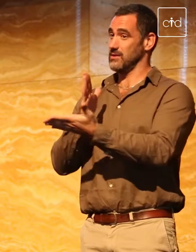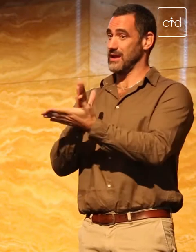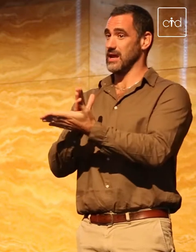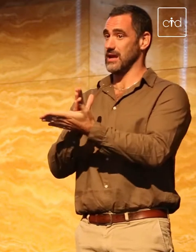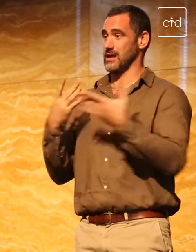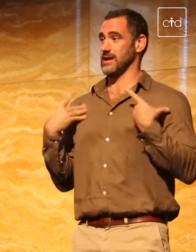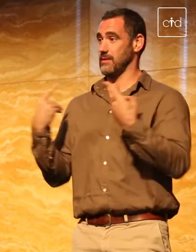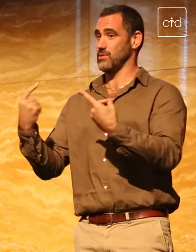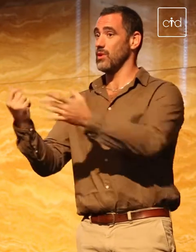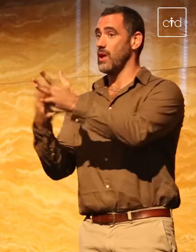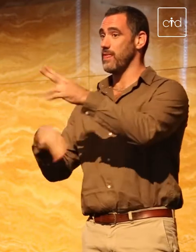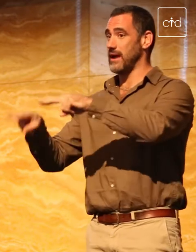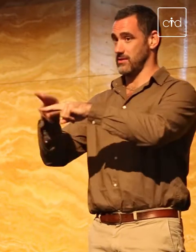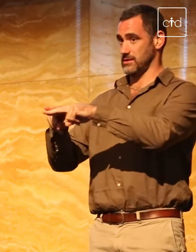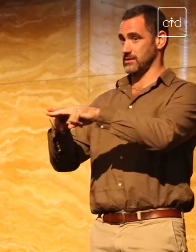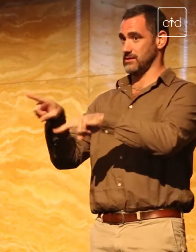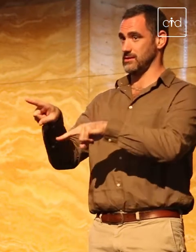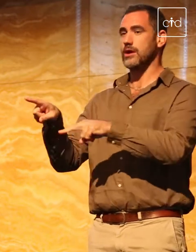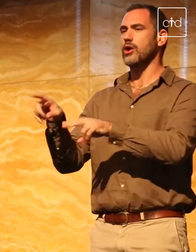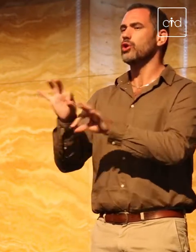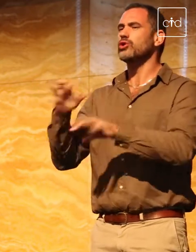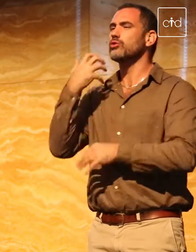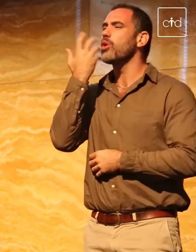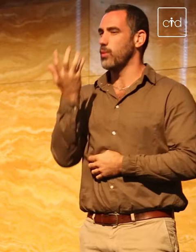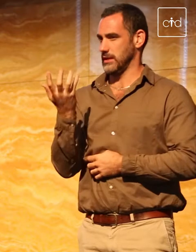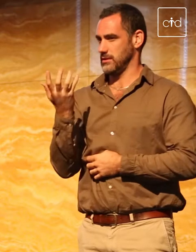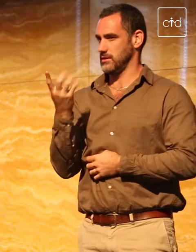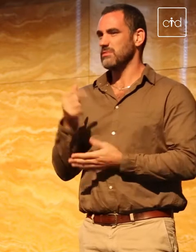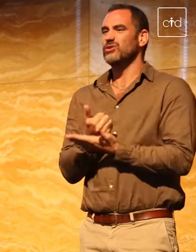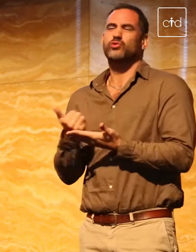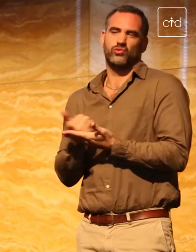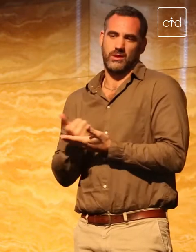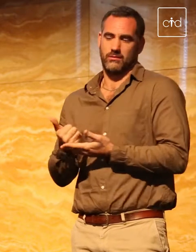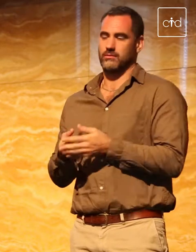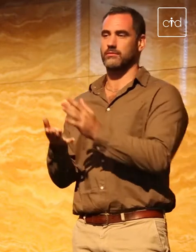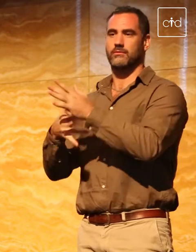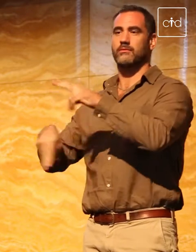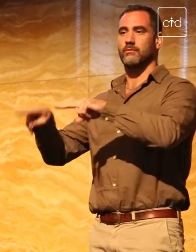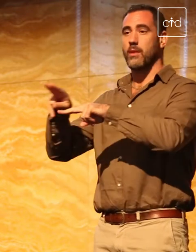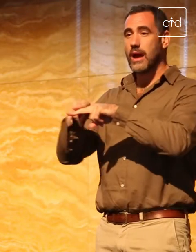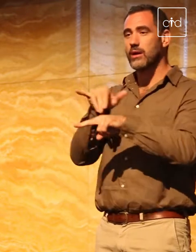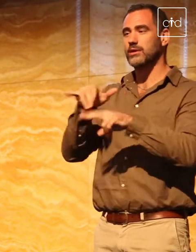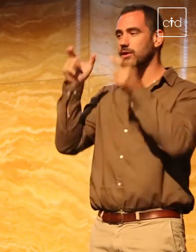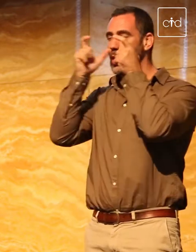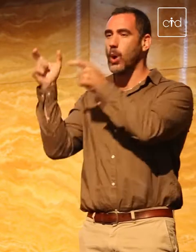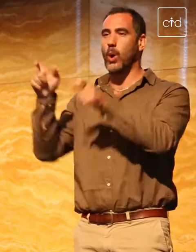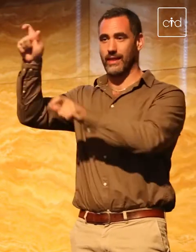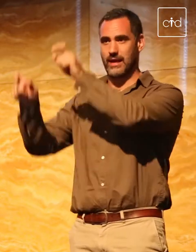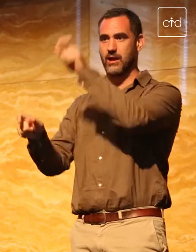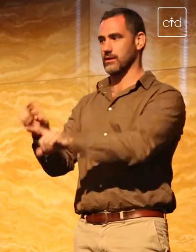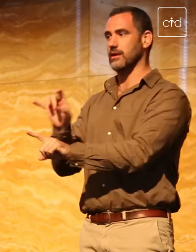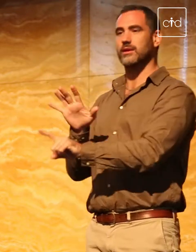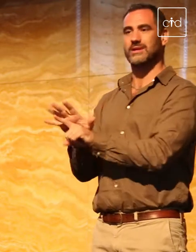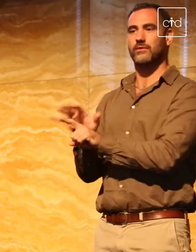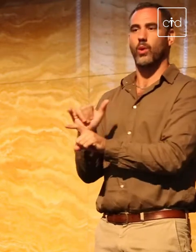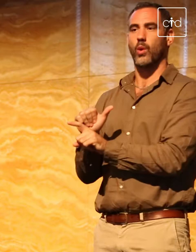usually the parents. I won't say it's always, but it's usually the parents. It's usually the carers. It's usually the